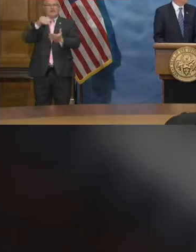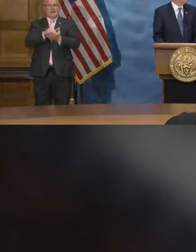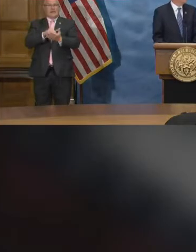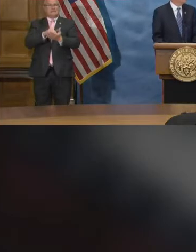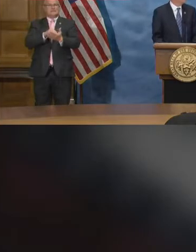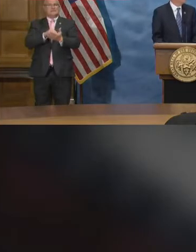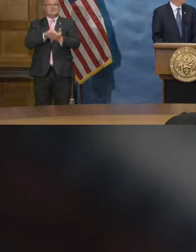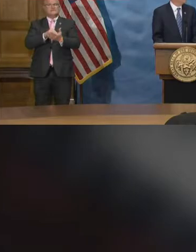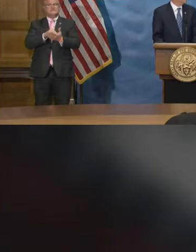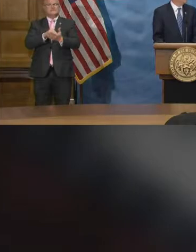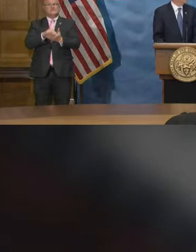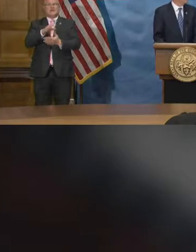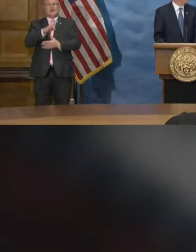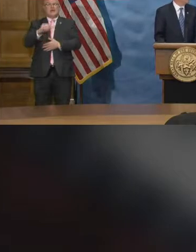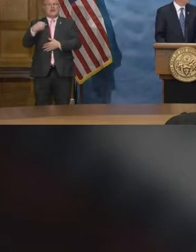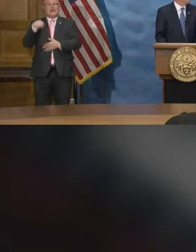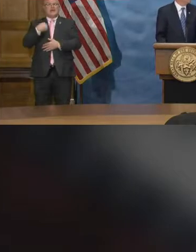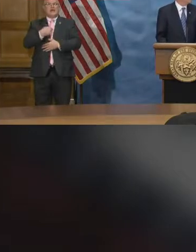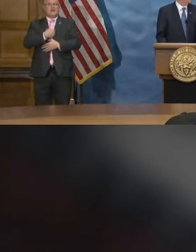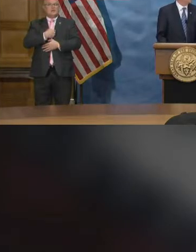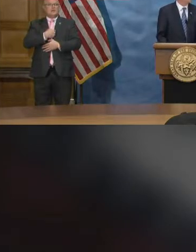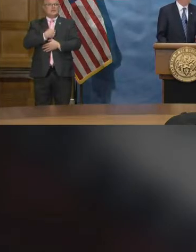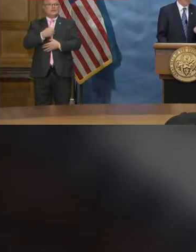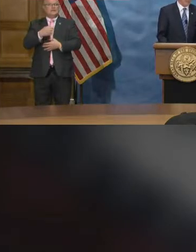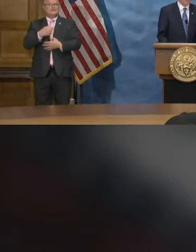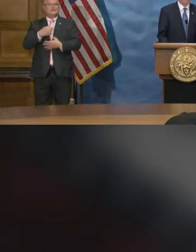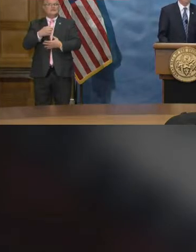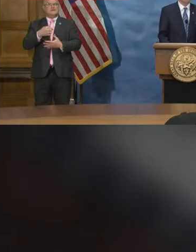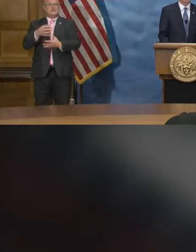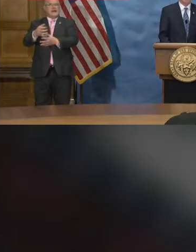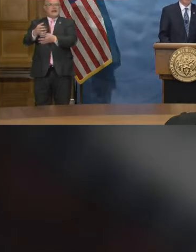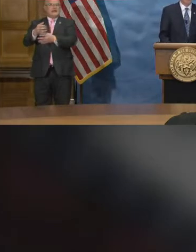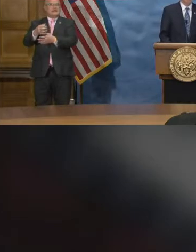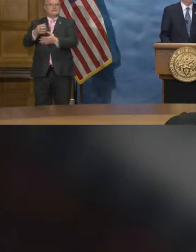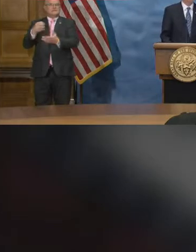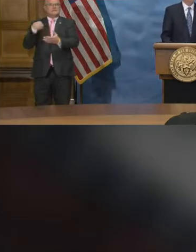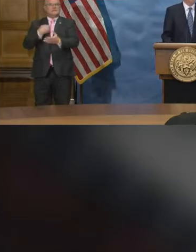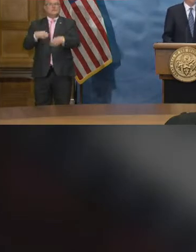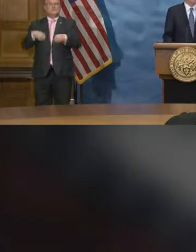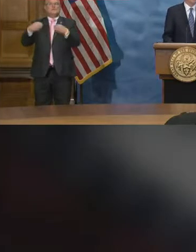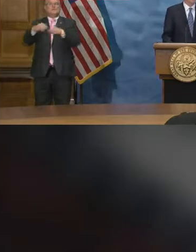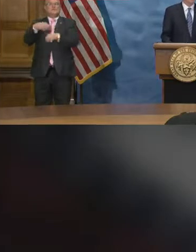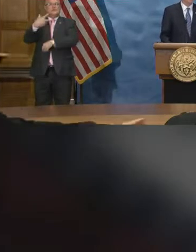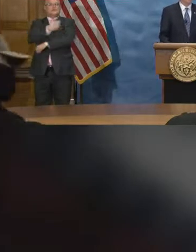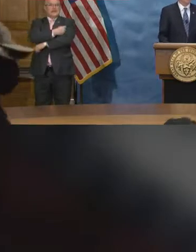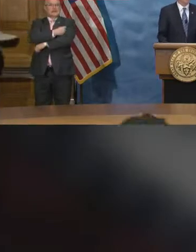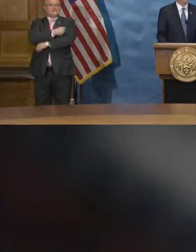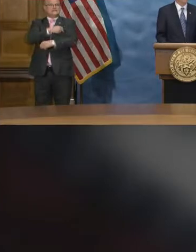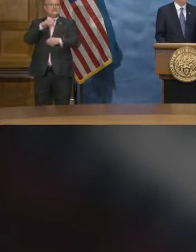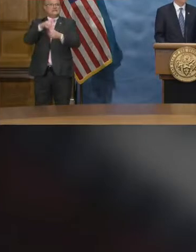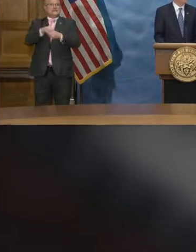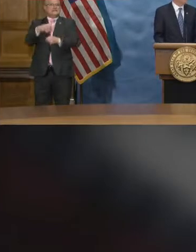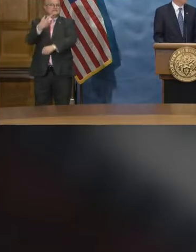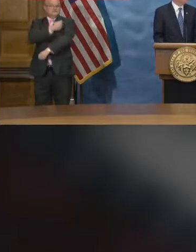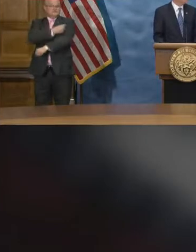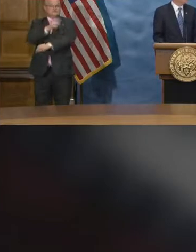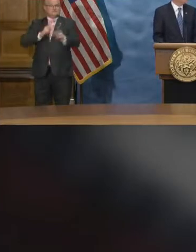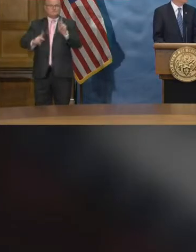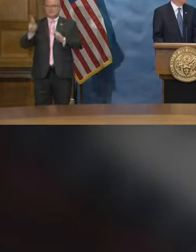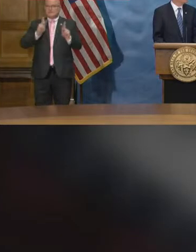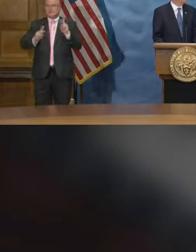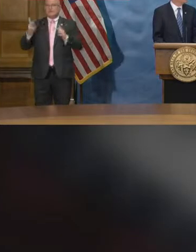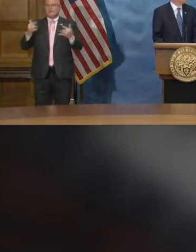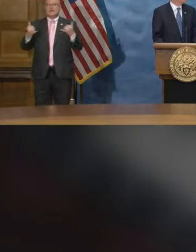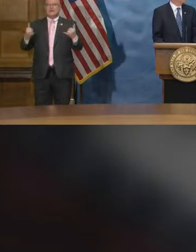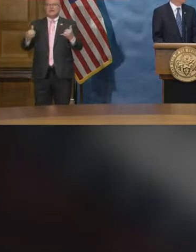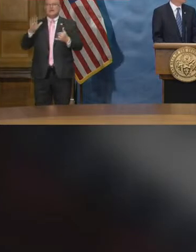and we have allocated 60 not allocated we have put those vaccines into the arms of Arkansans